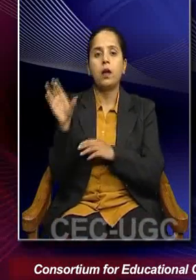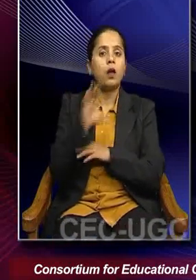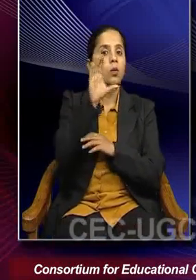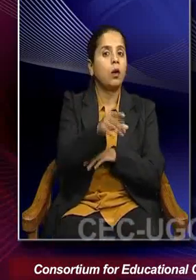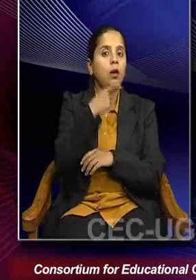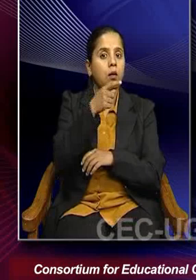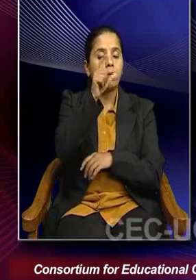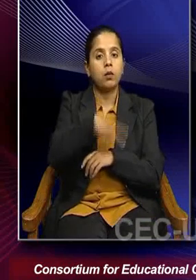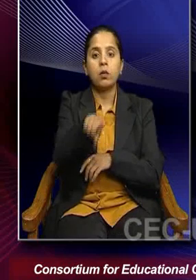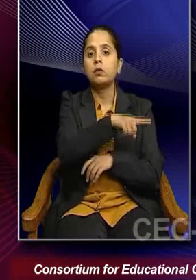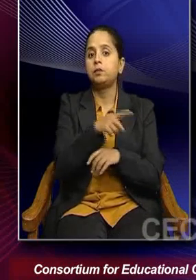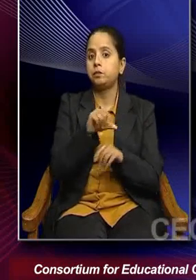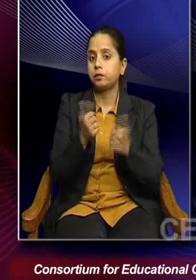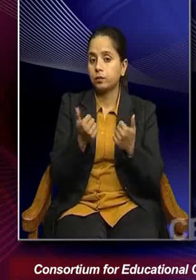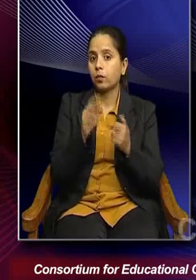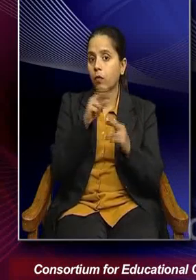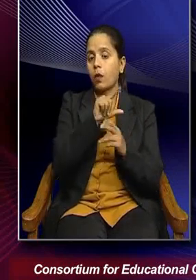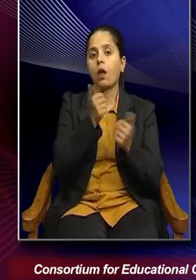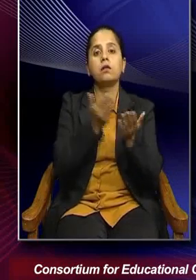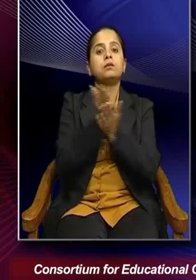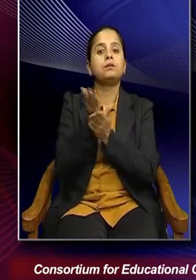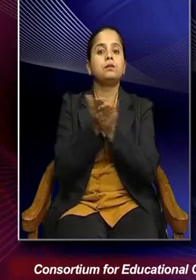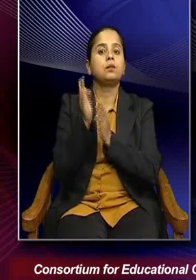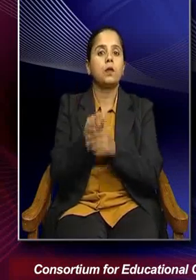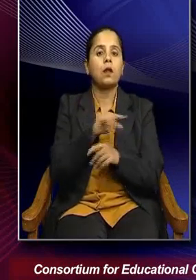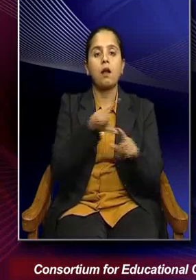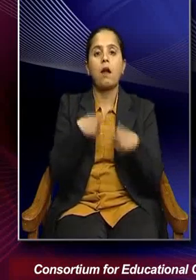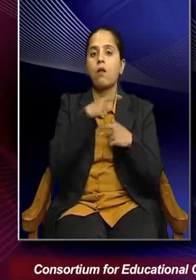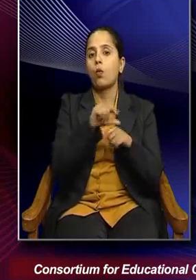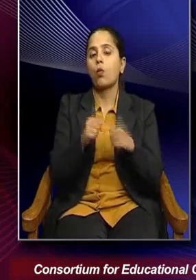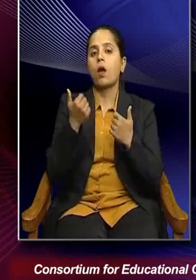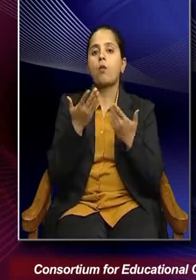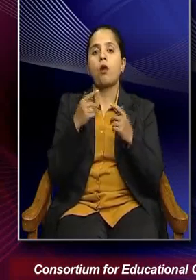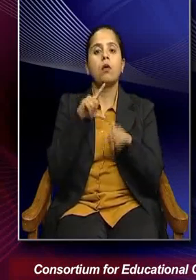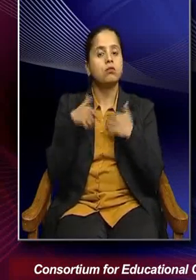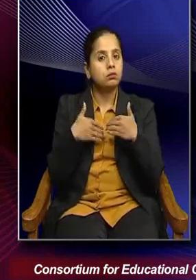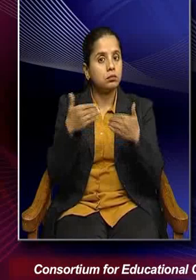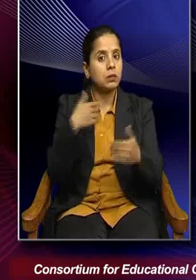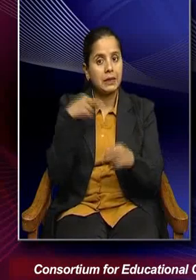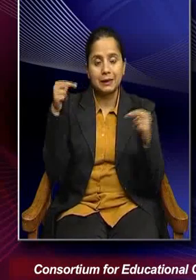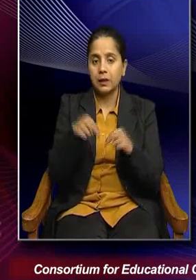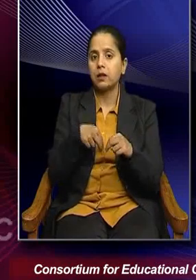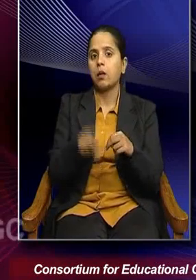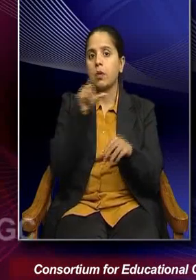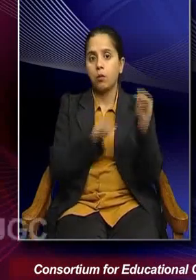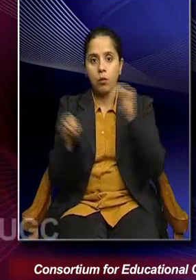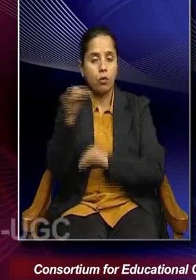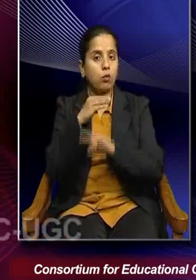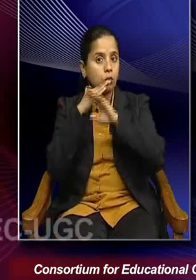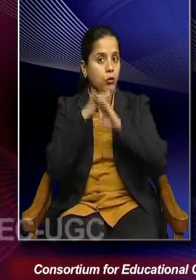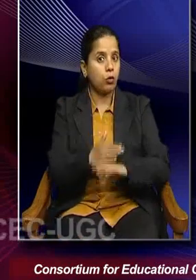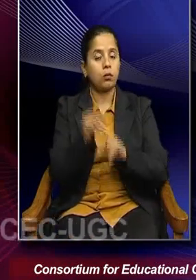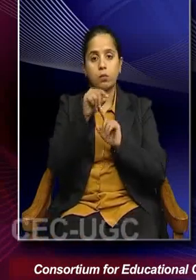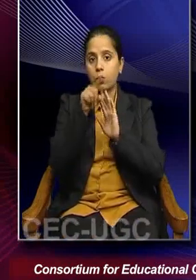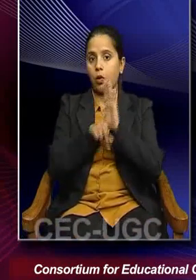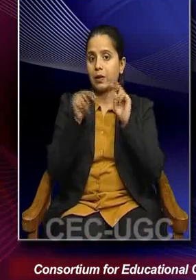these people so that they have alternative livelihood option to survive. And finally, we need migration and protection policies to